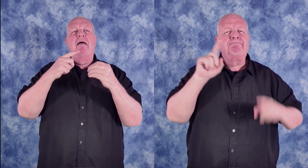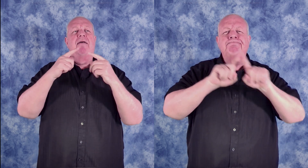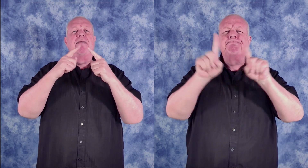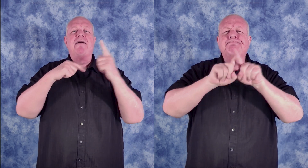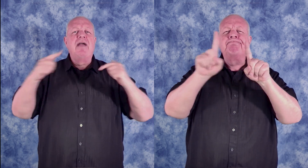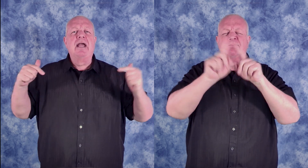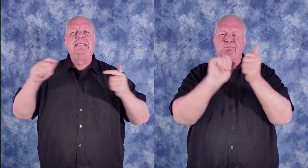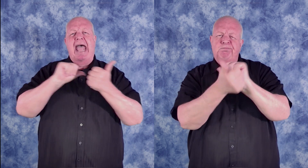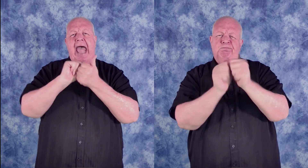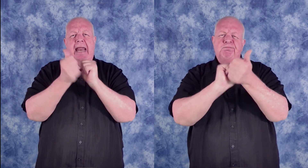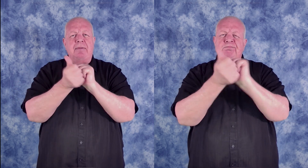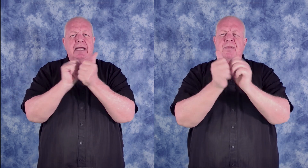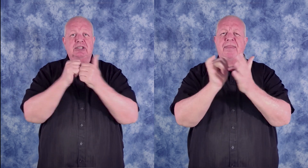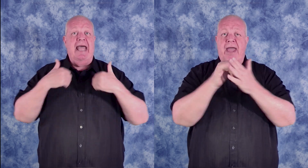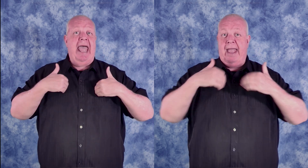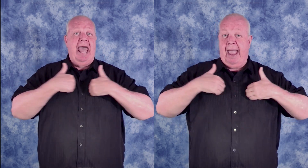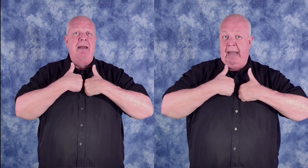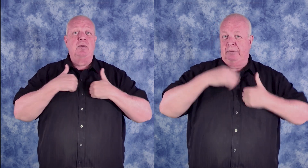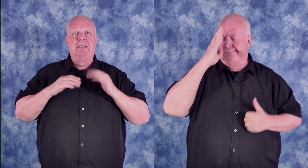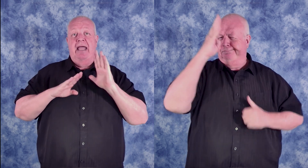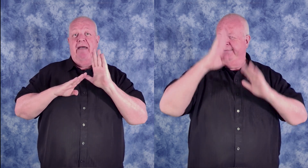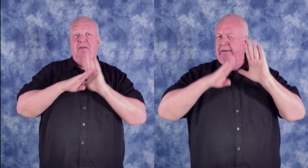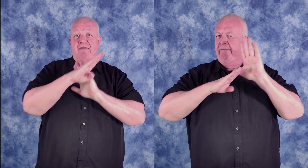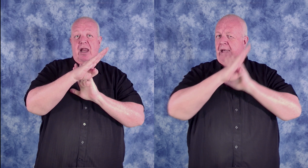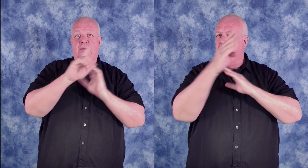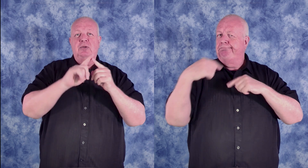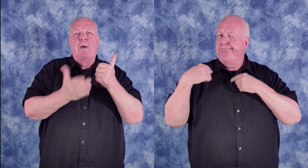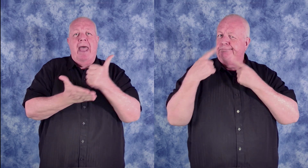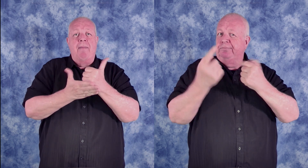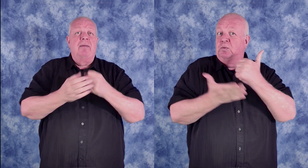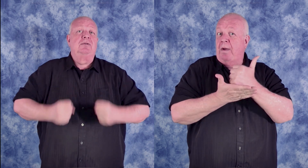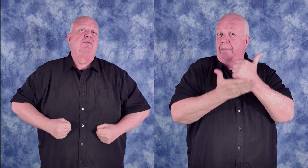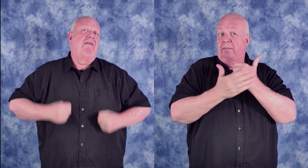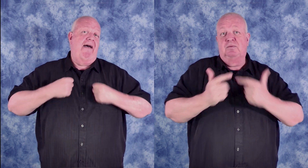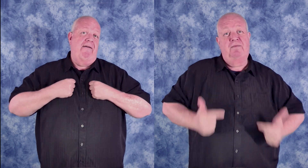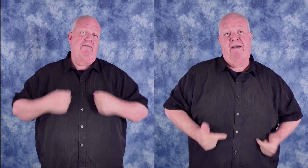about the various adaptations that animals have developed to help them survive.